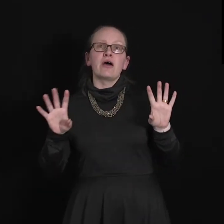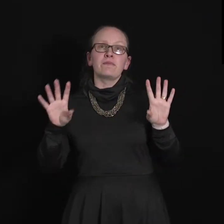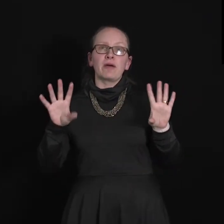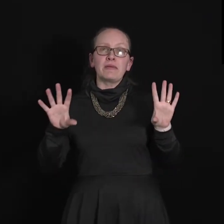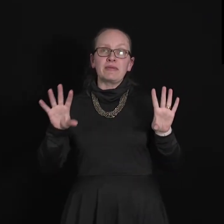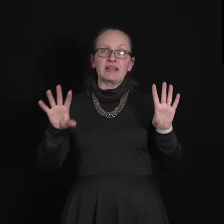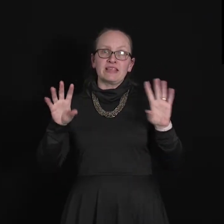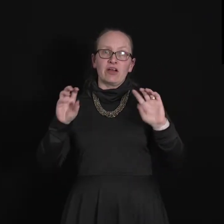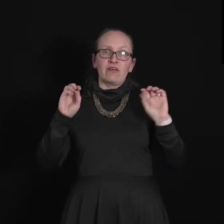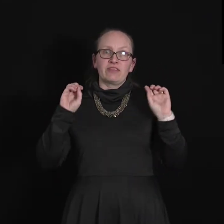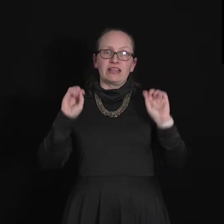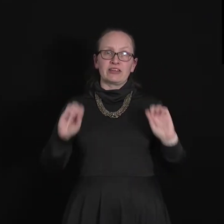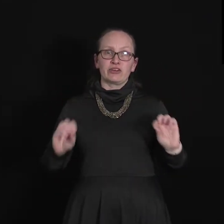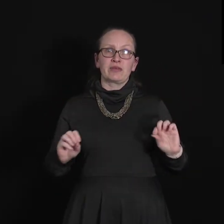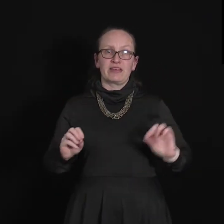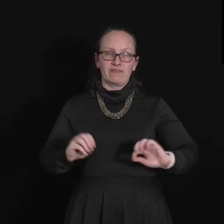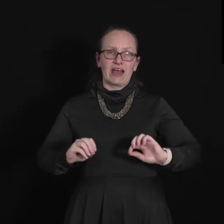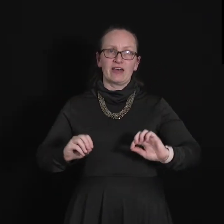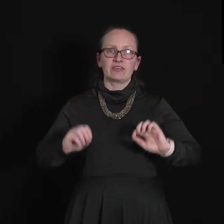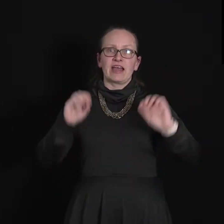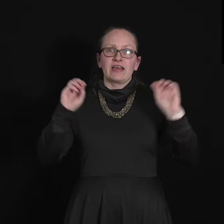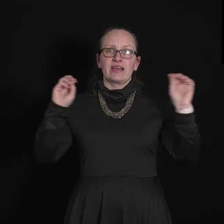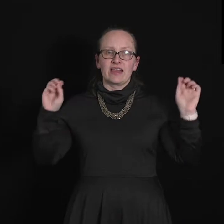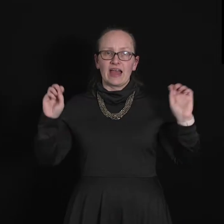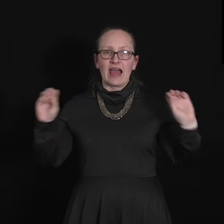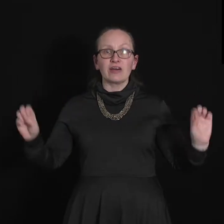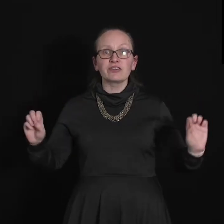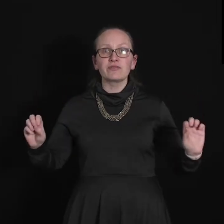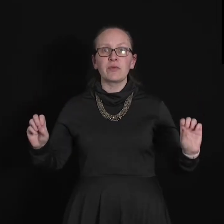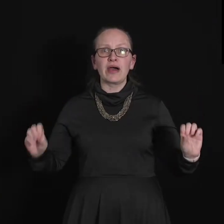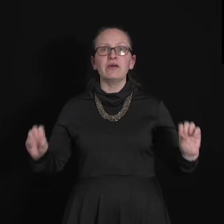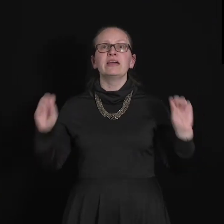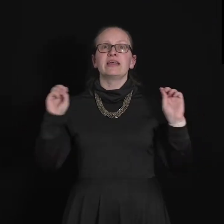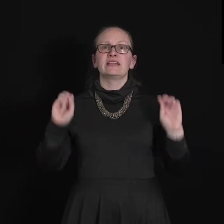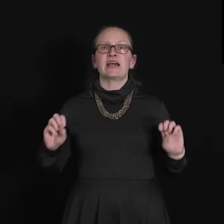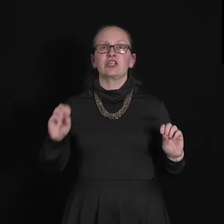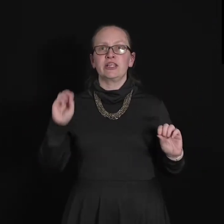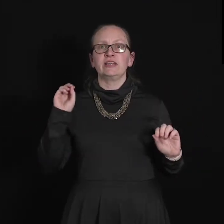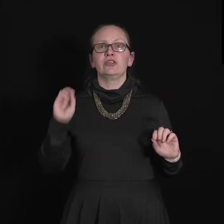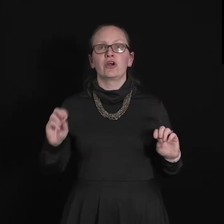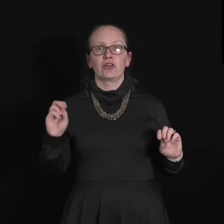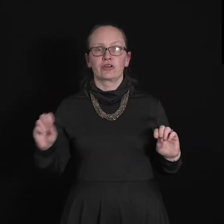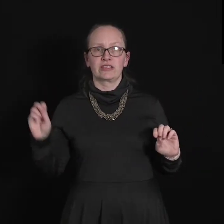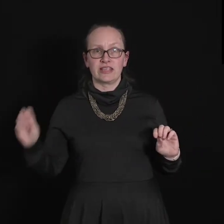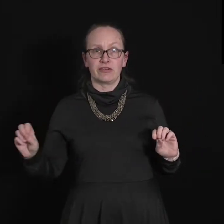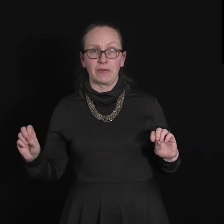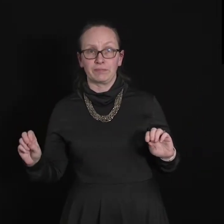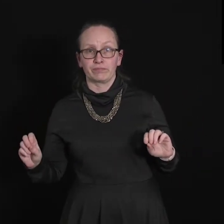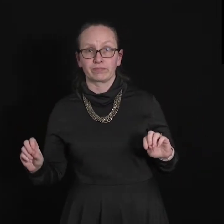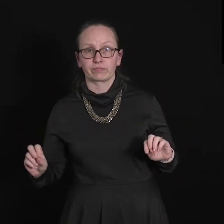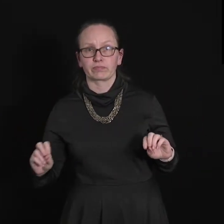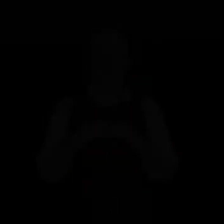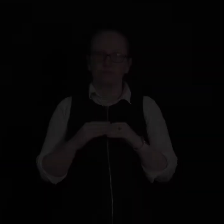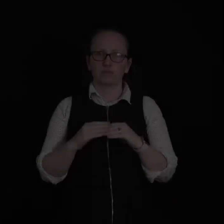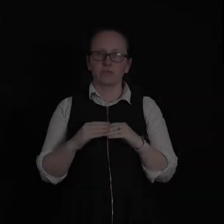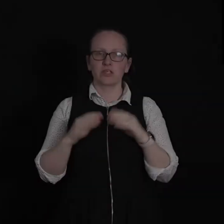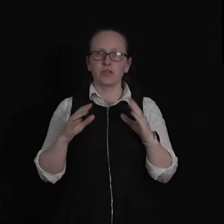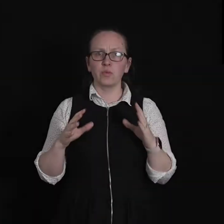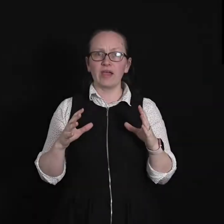probability of the electron being found out of the well is actually no longer zero. So the wave